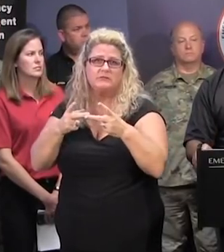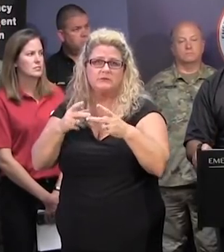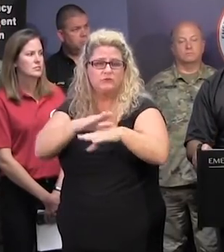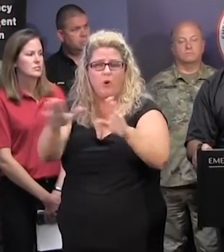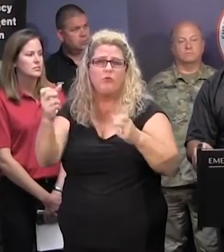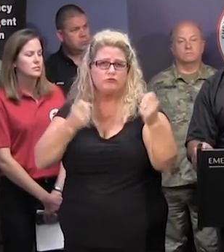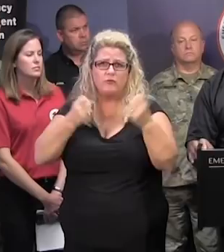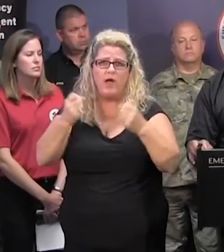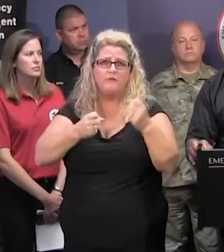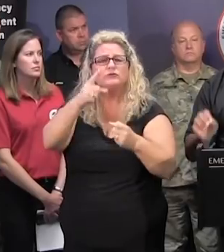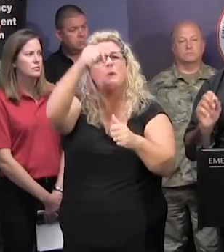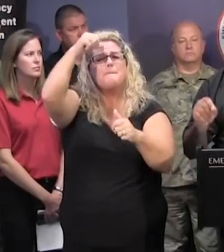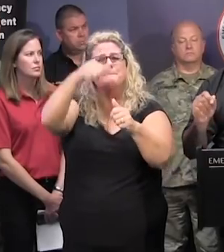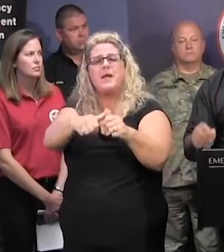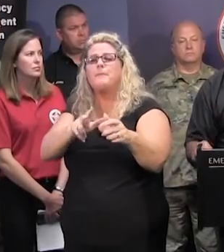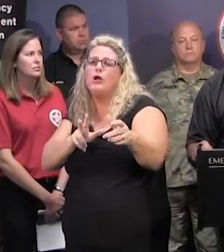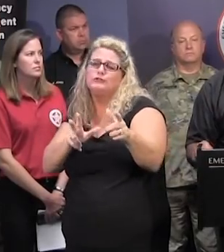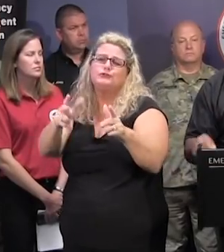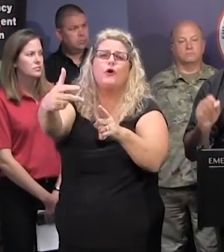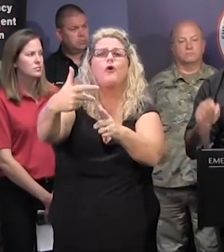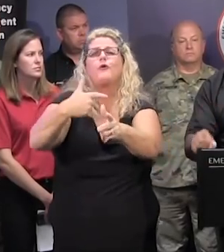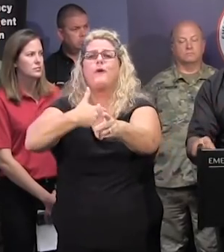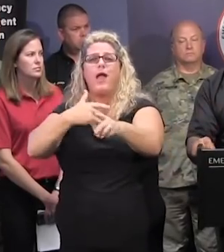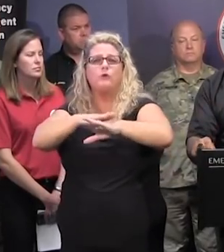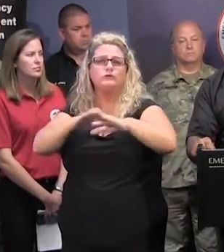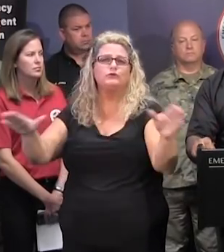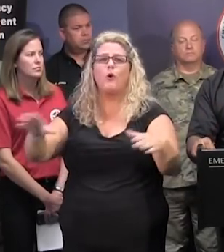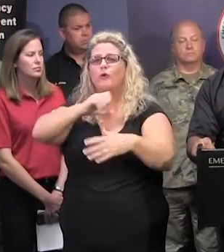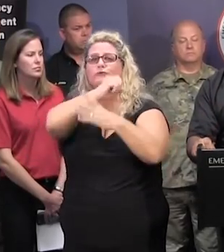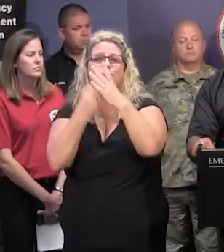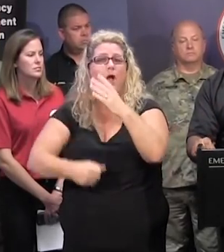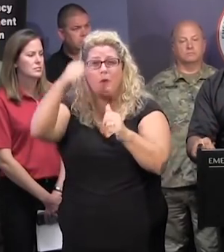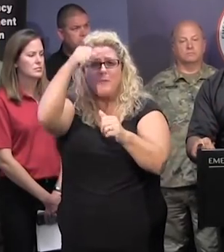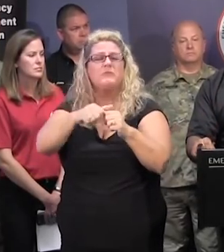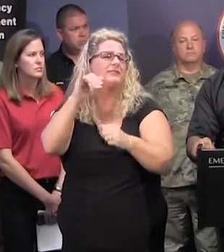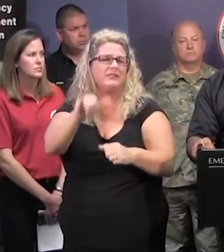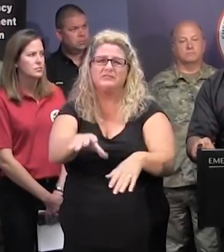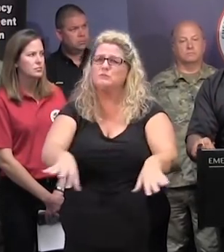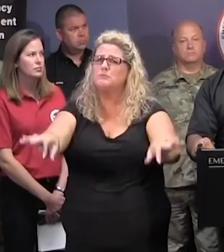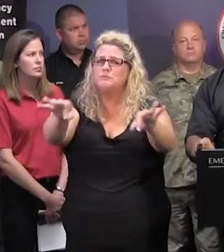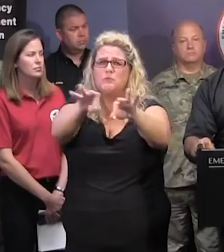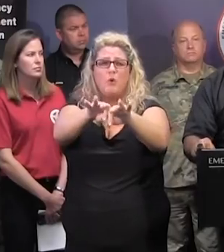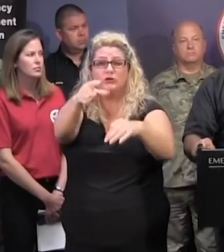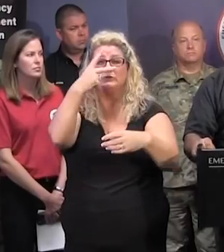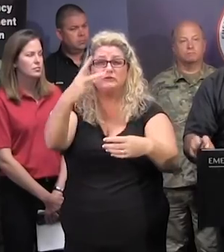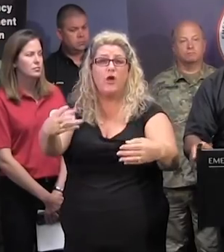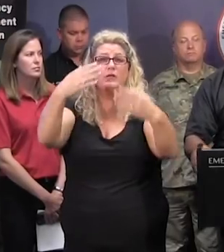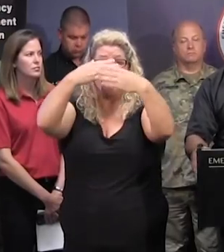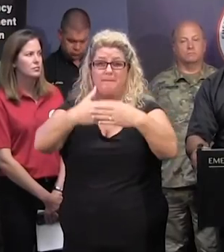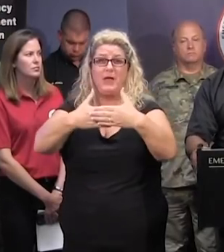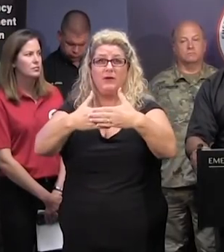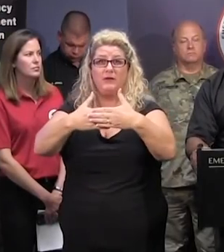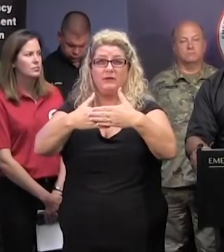turn around, don't drown, could not be more important than now. So don't drive around the barricades, as you heard the